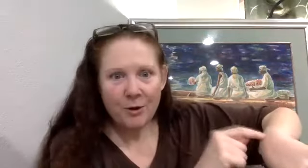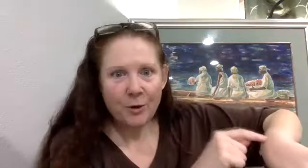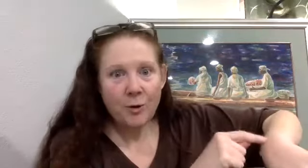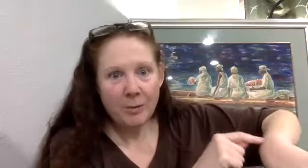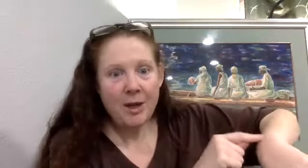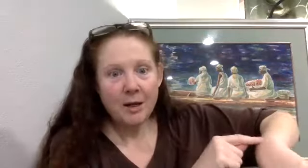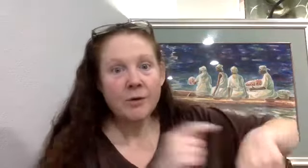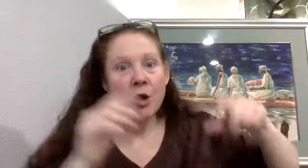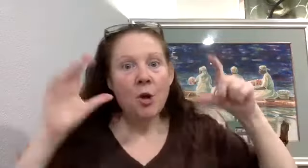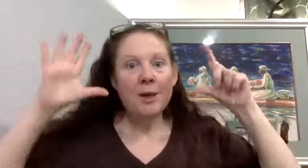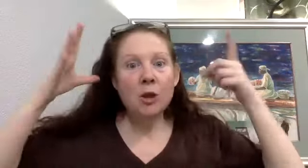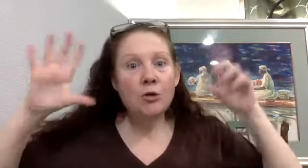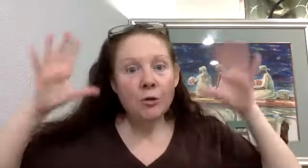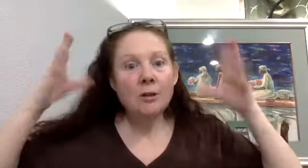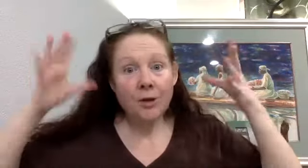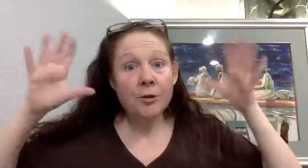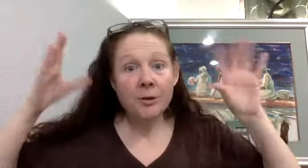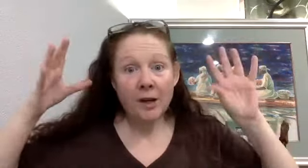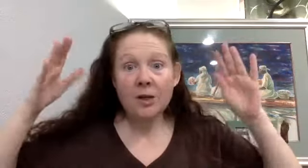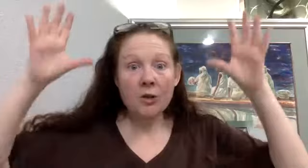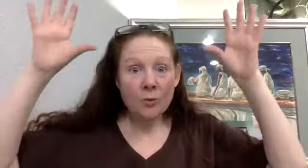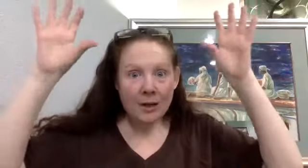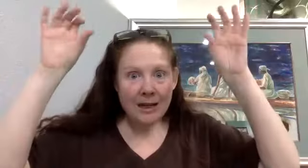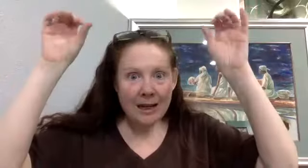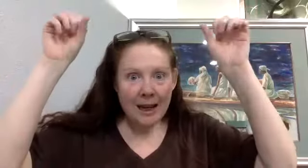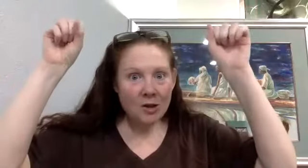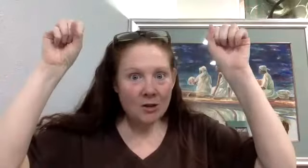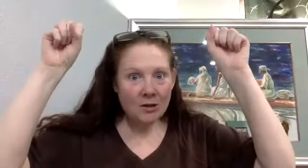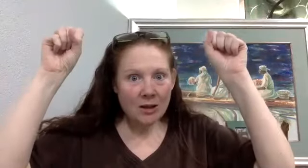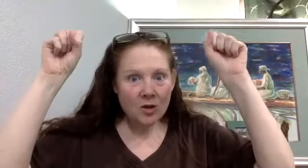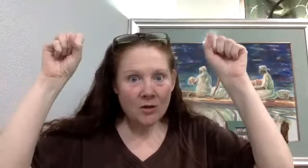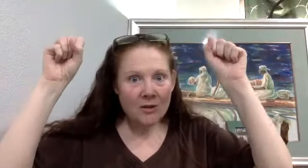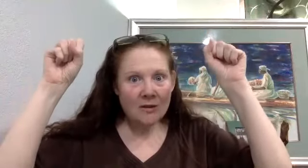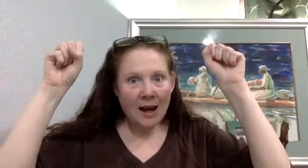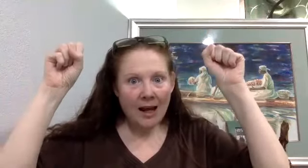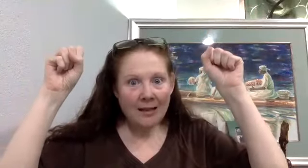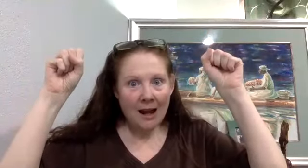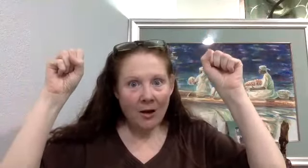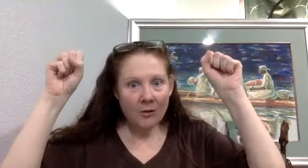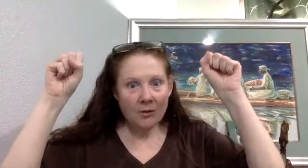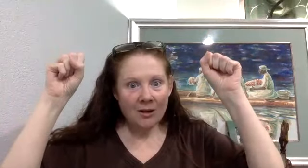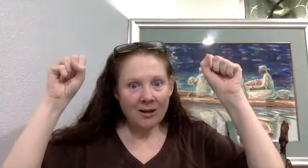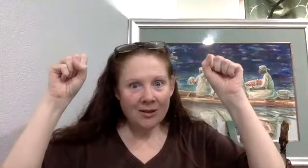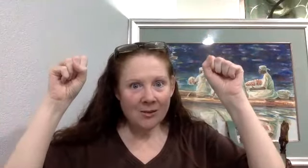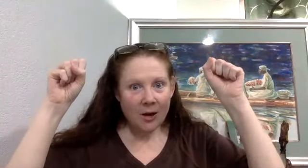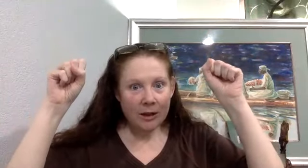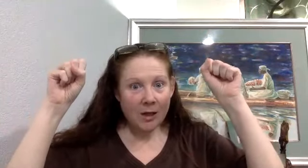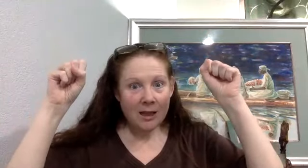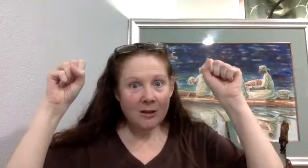for 20 minutes, but the neurological dysfunction is really, again, just, it just is dying down slowly, slowly, slowly.